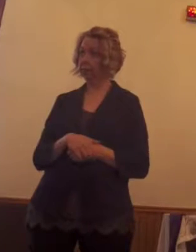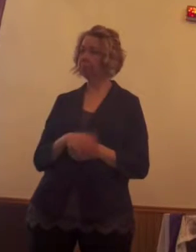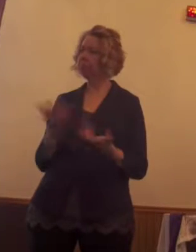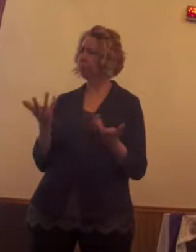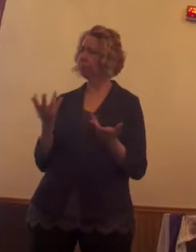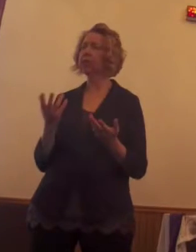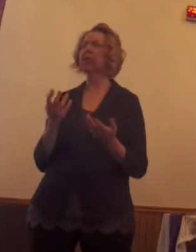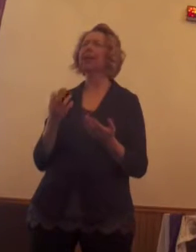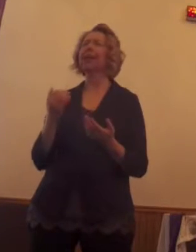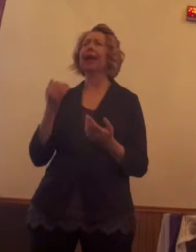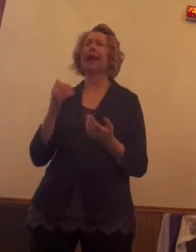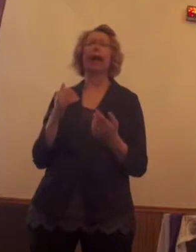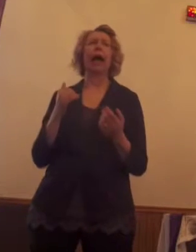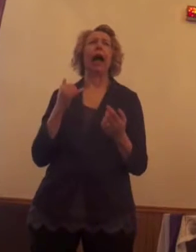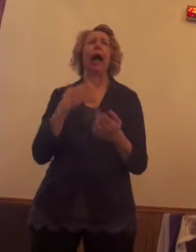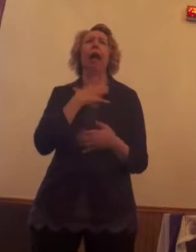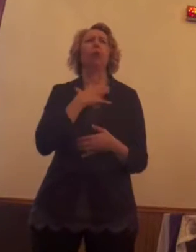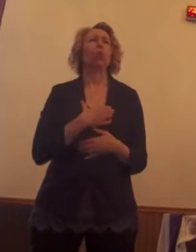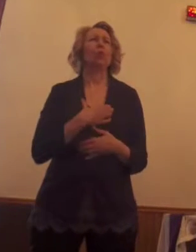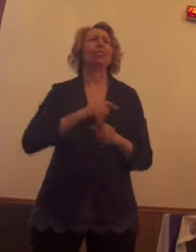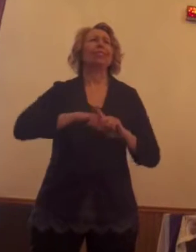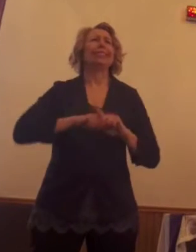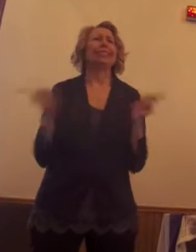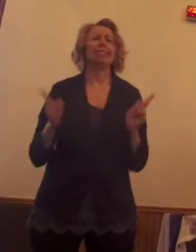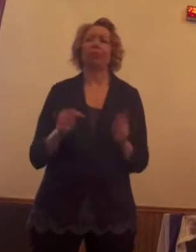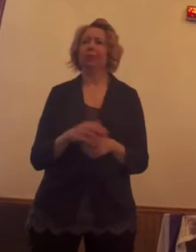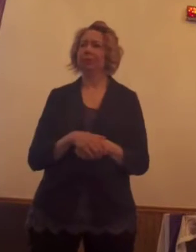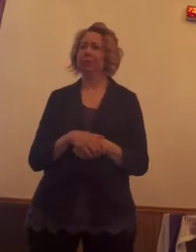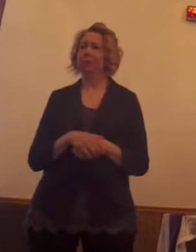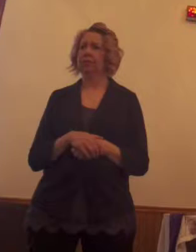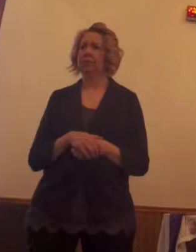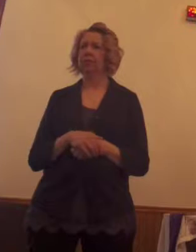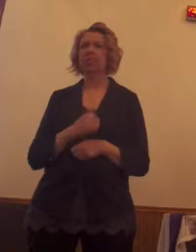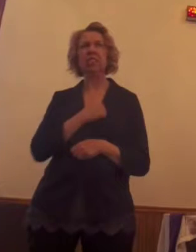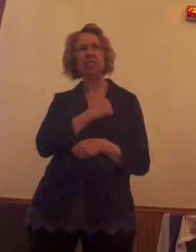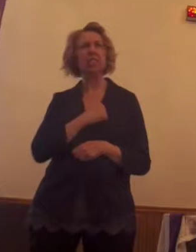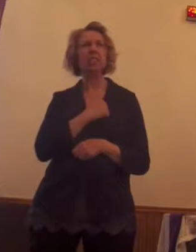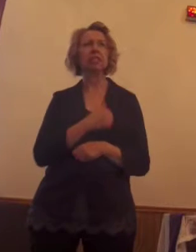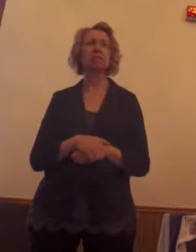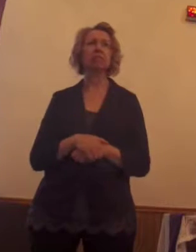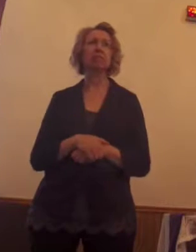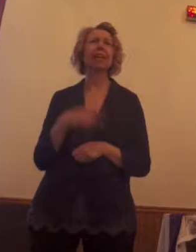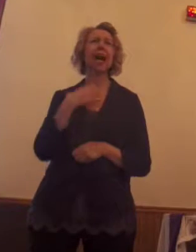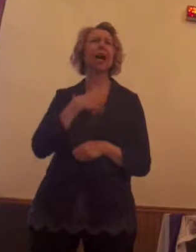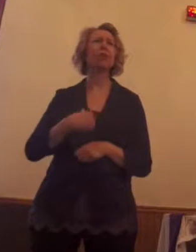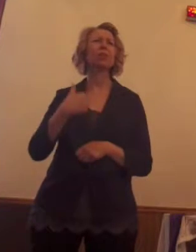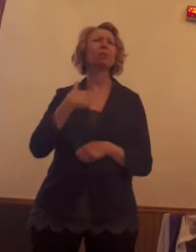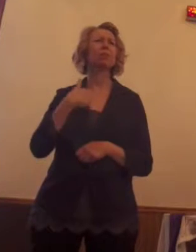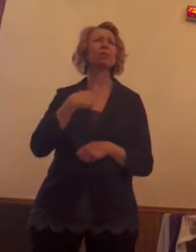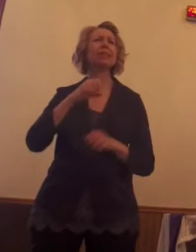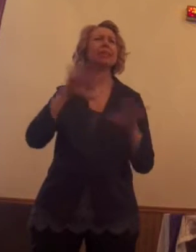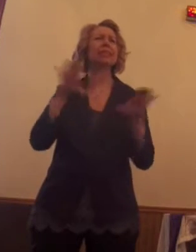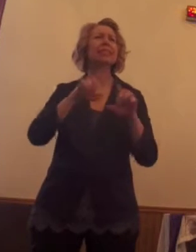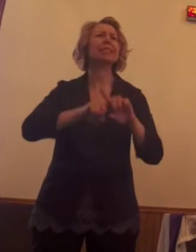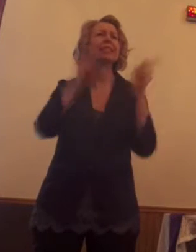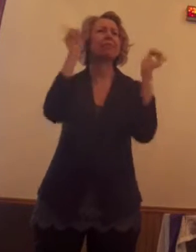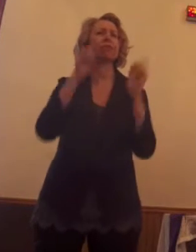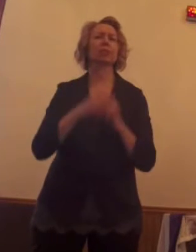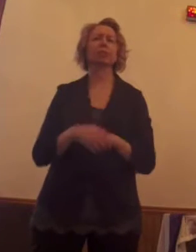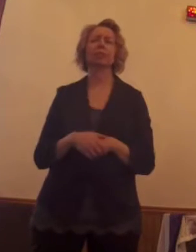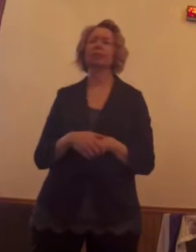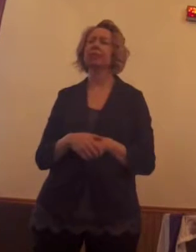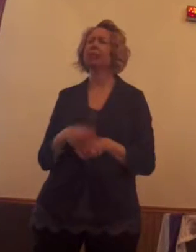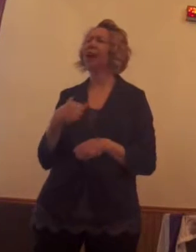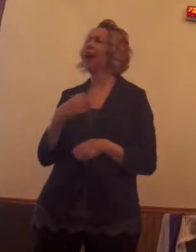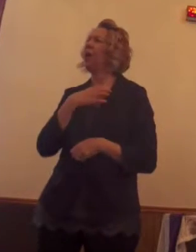if only things had gone that way? If I had done this. If I had only not